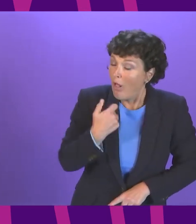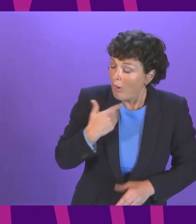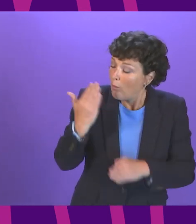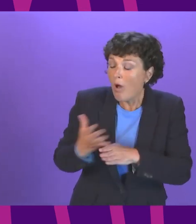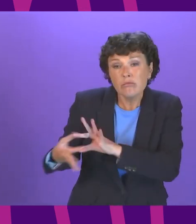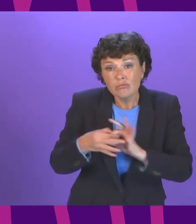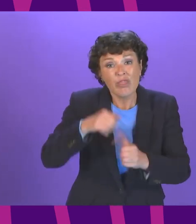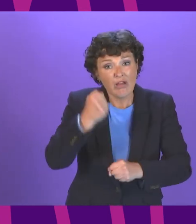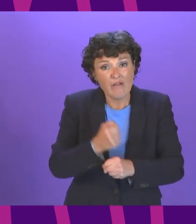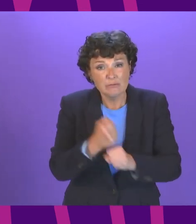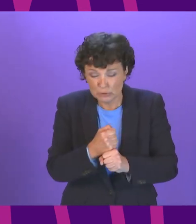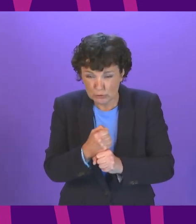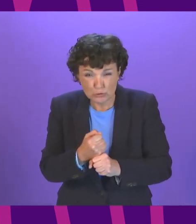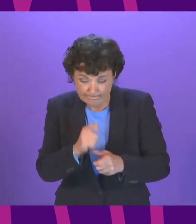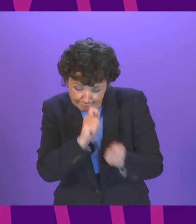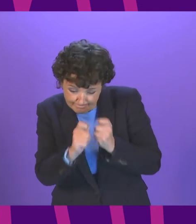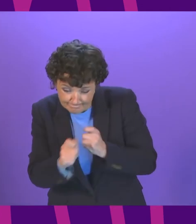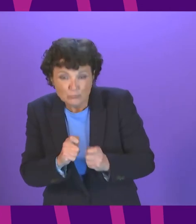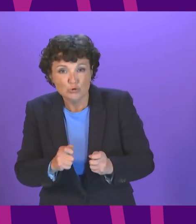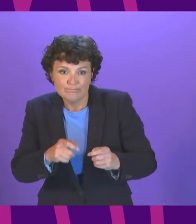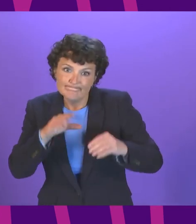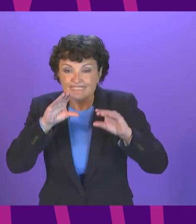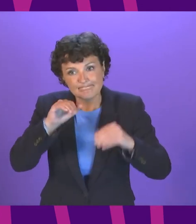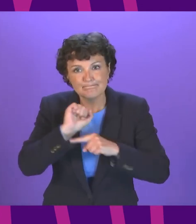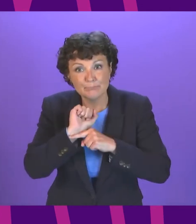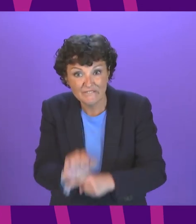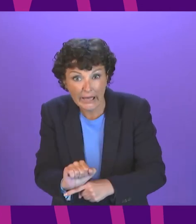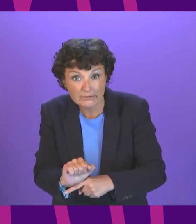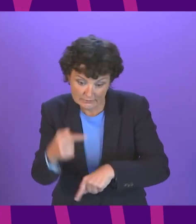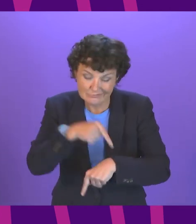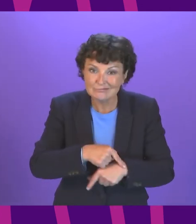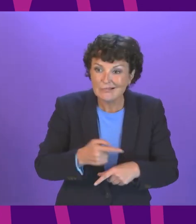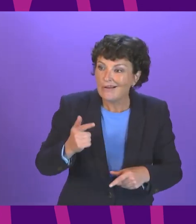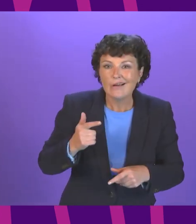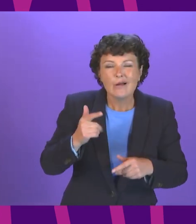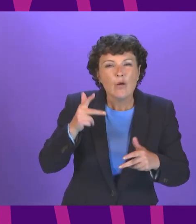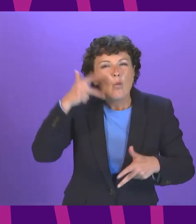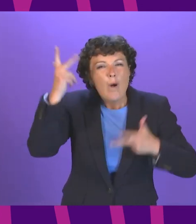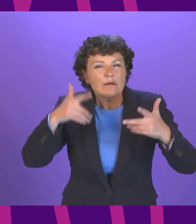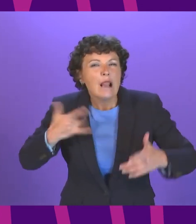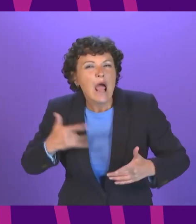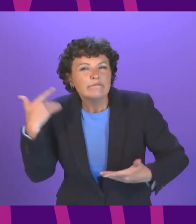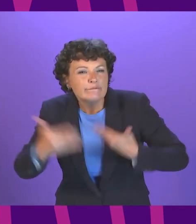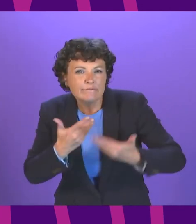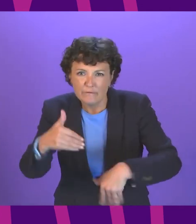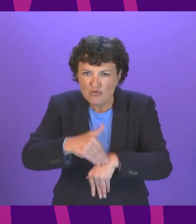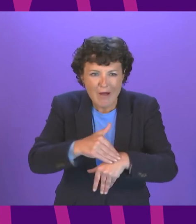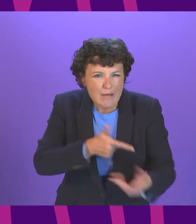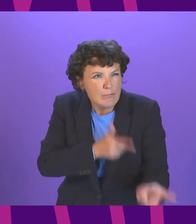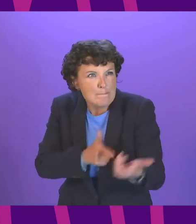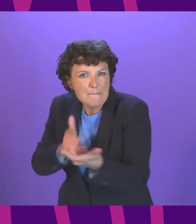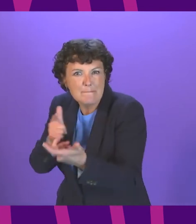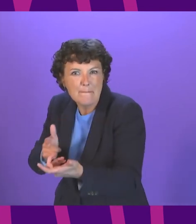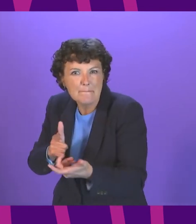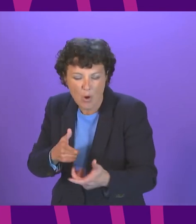crack down on wildlife crime and even properly bring back the beaver This is a parliament where we must not hold back on the